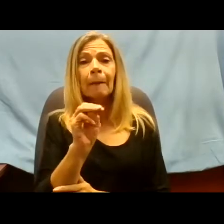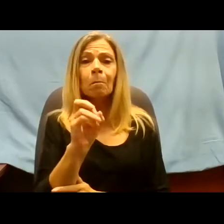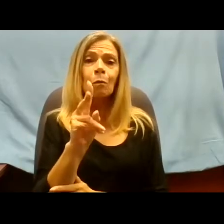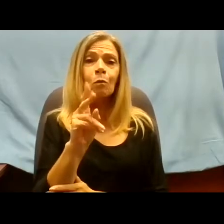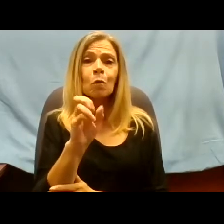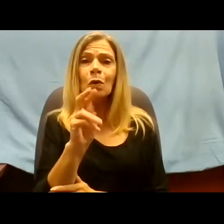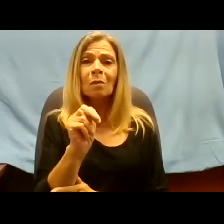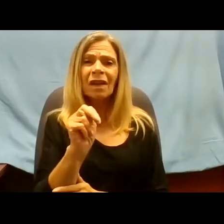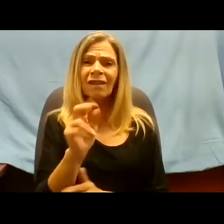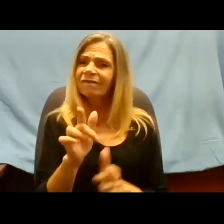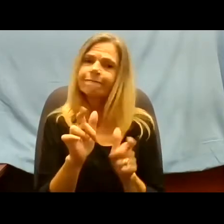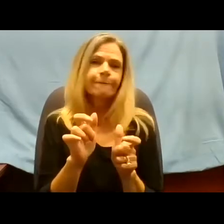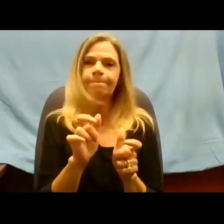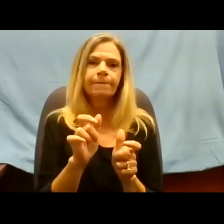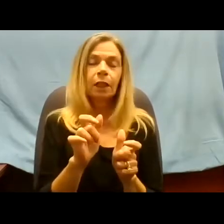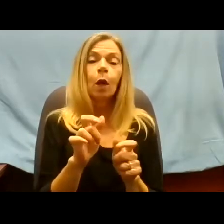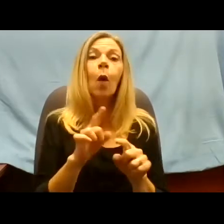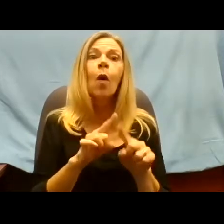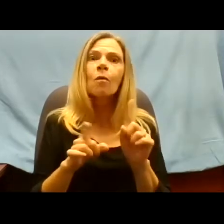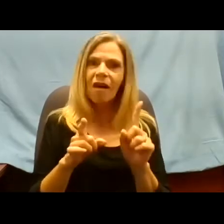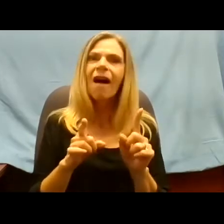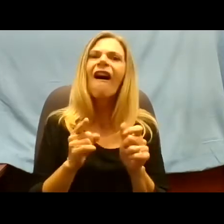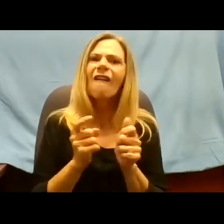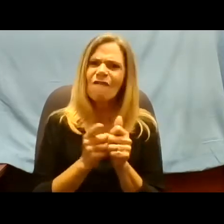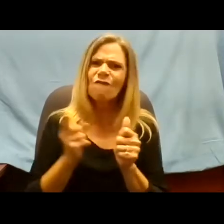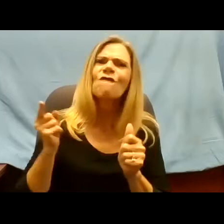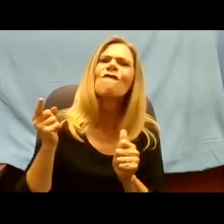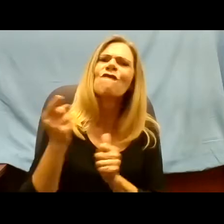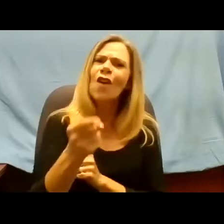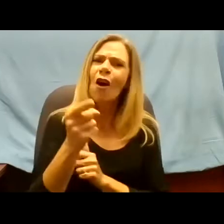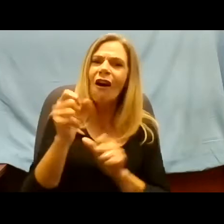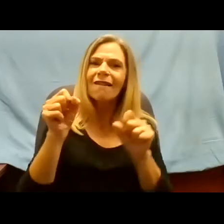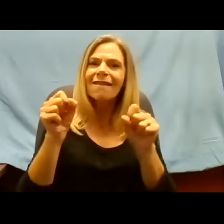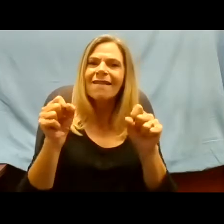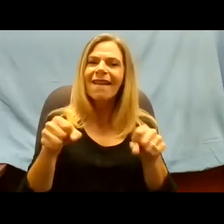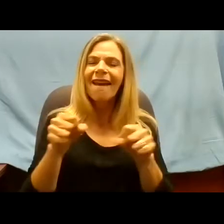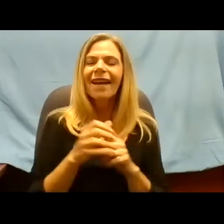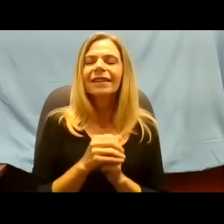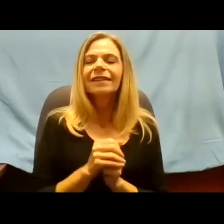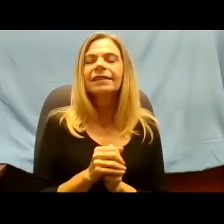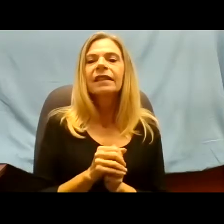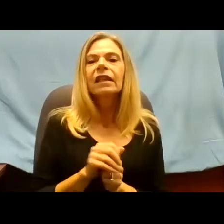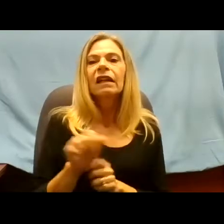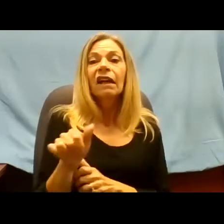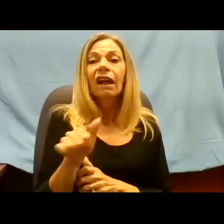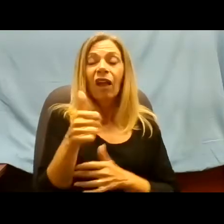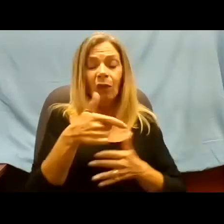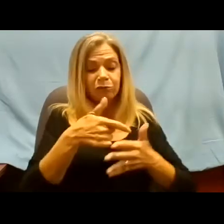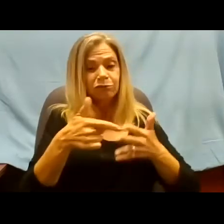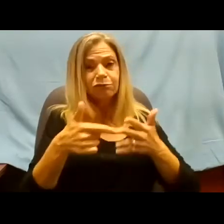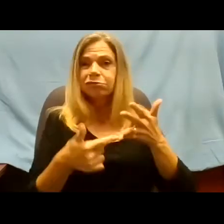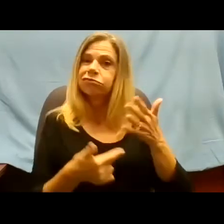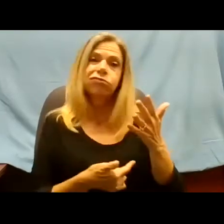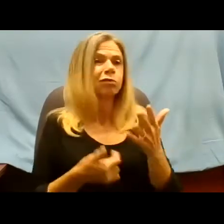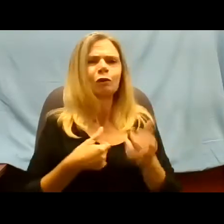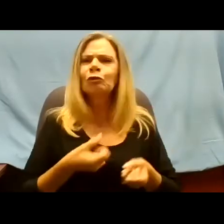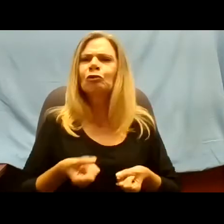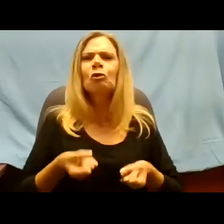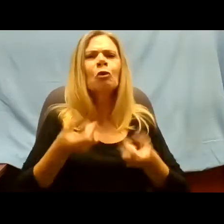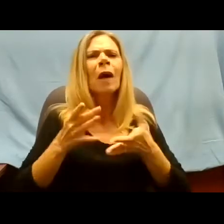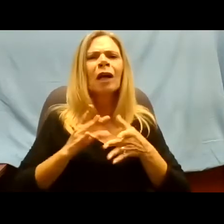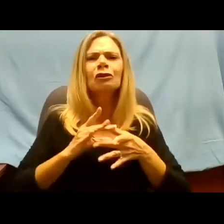we have gone far. The others are too numerous to mention in a